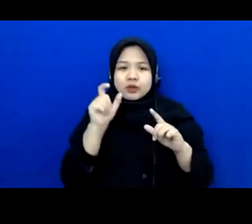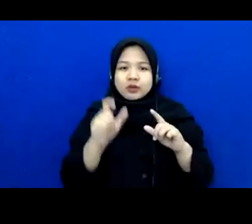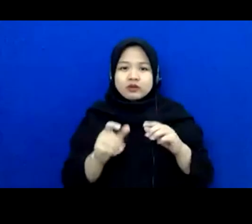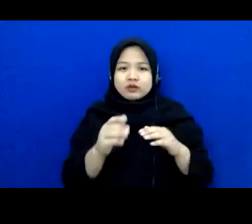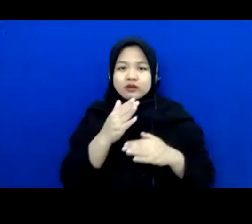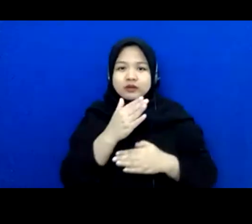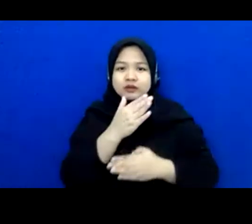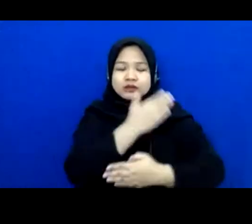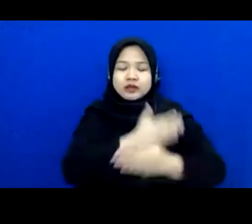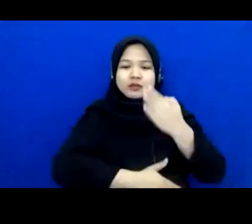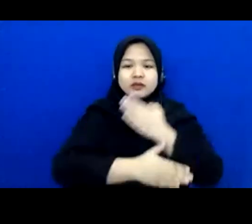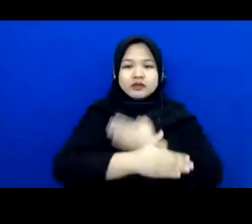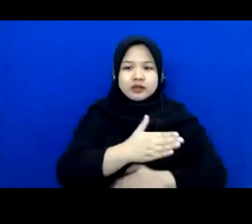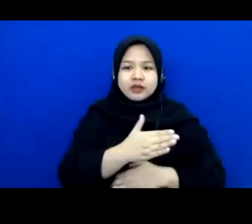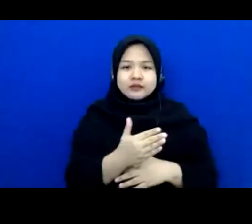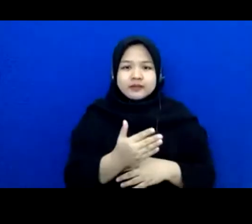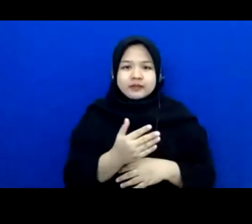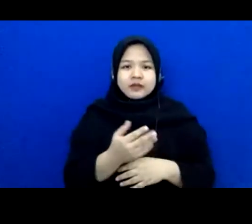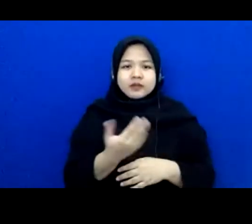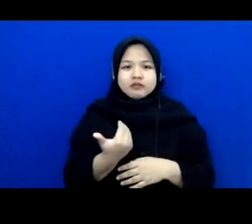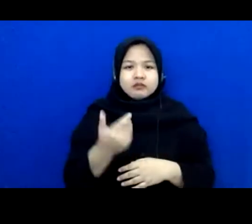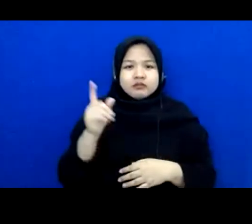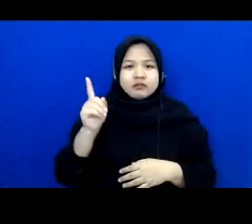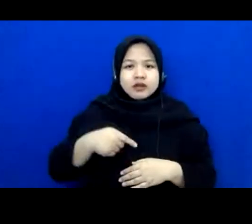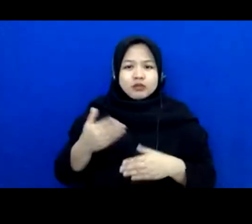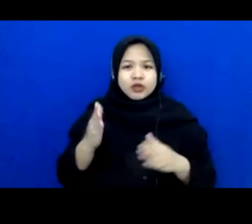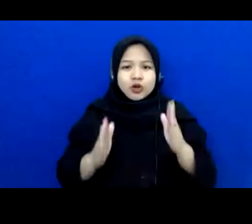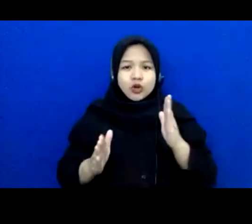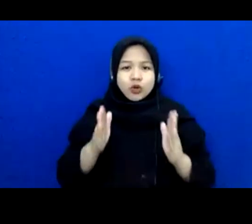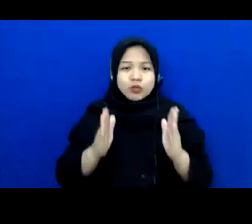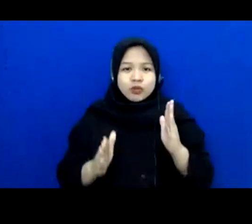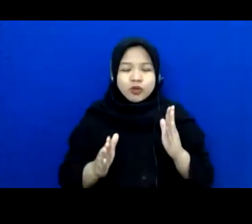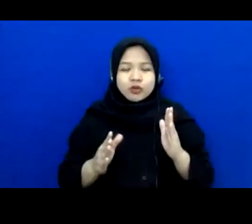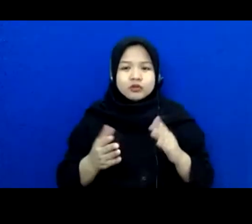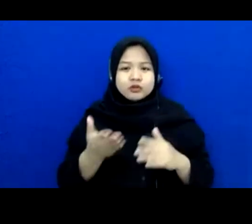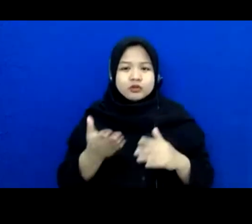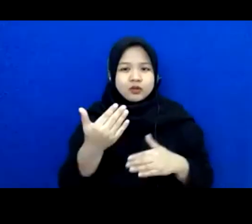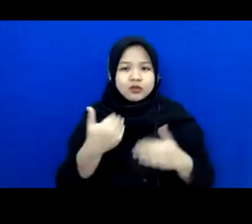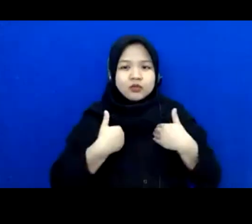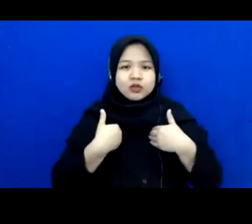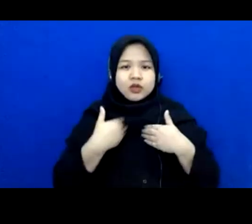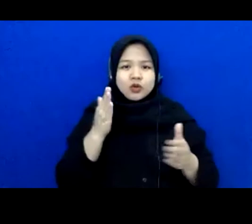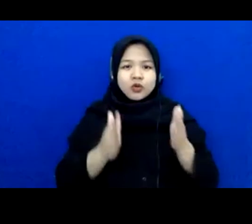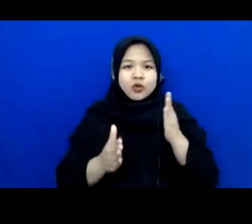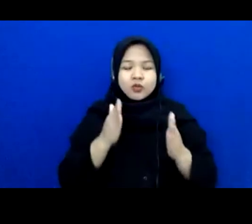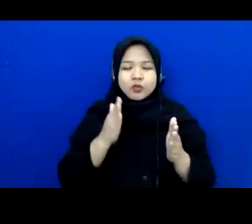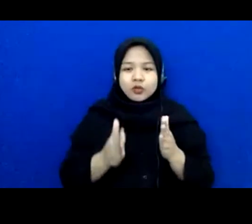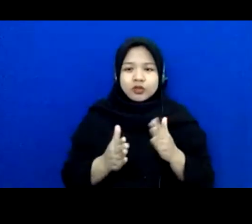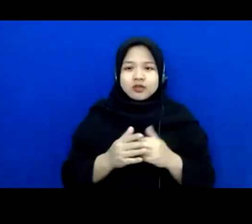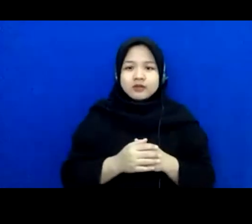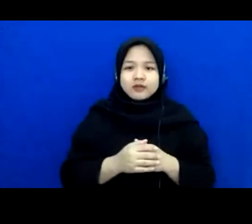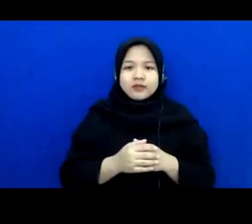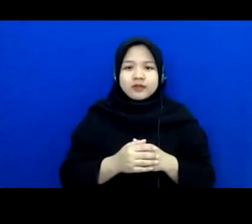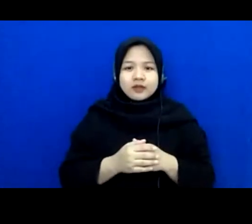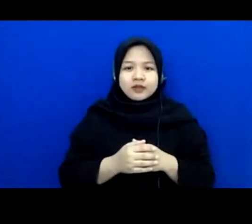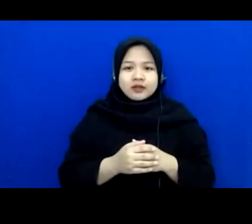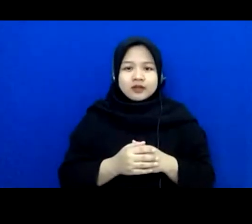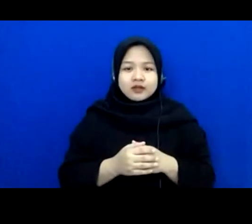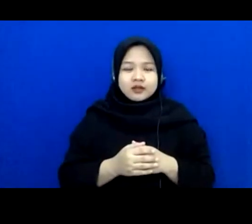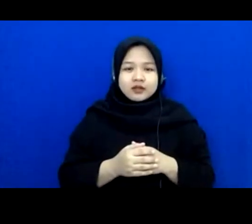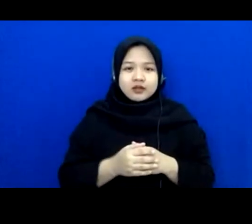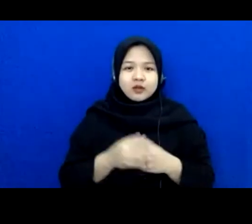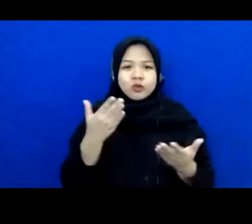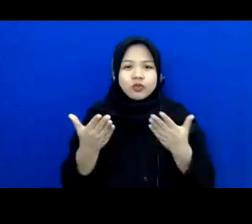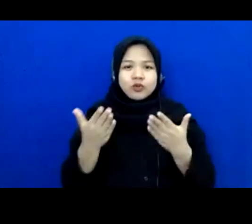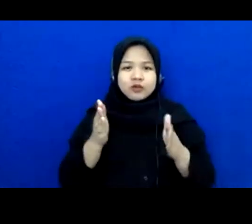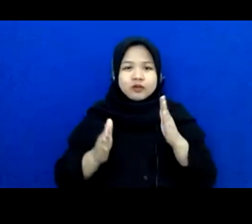idea why don't we use robot and the idea of the robot come on you guys have robot spray sanitizer robot are about smarter than